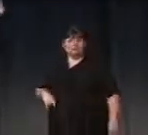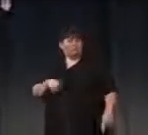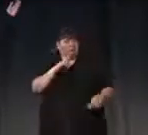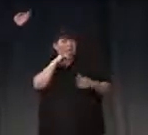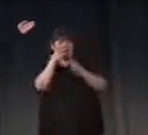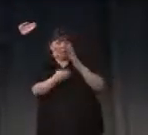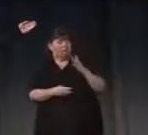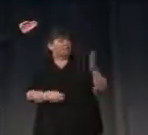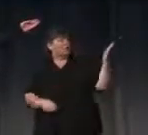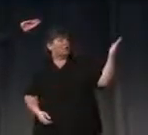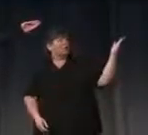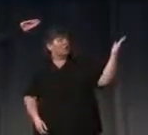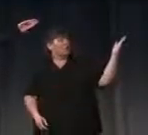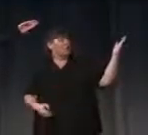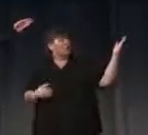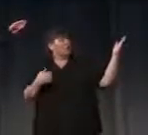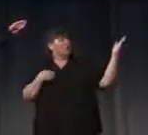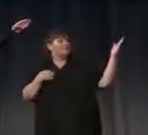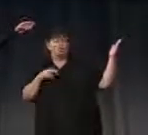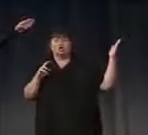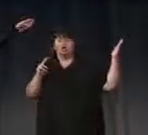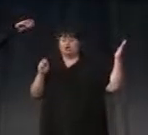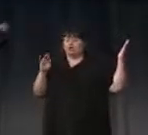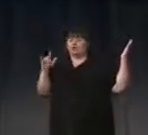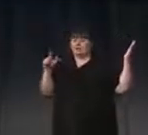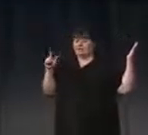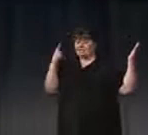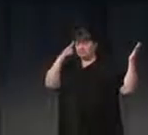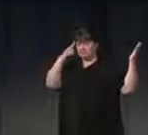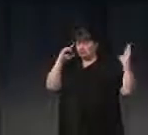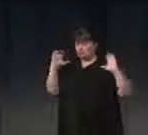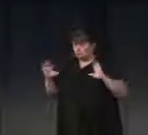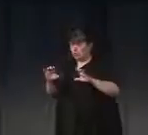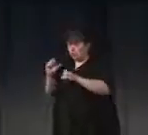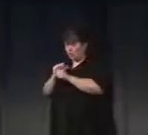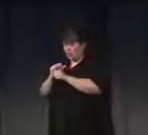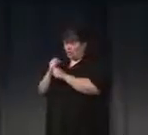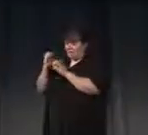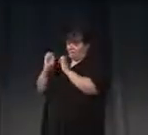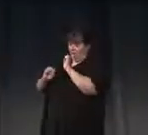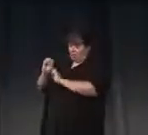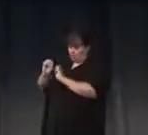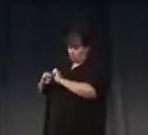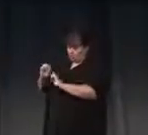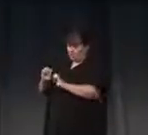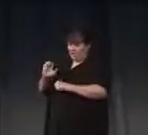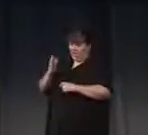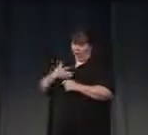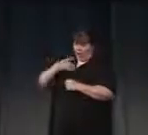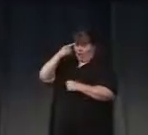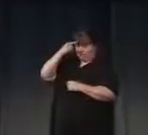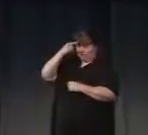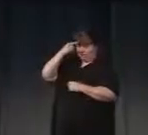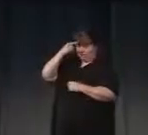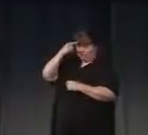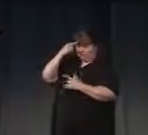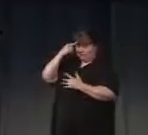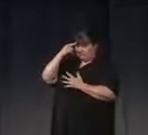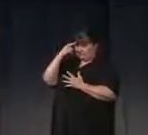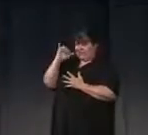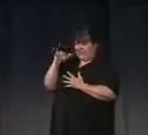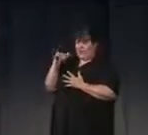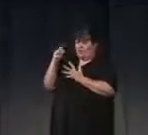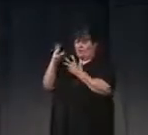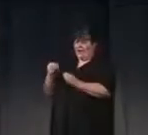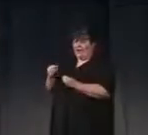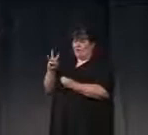into it, but here you have neural tissue is doing this work of evaluation. Our minds are sort of this wetware